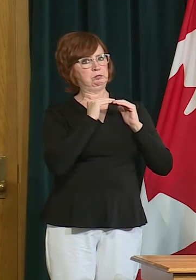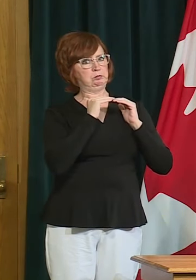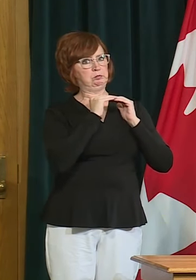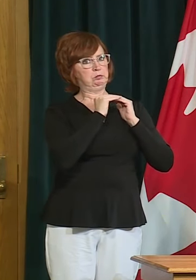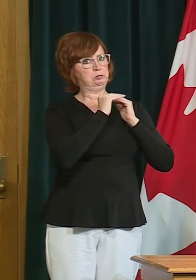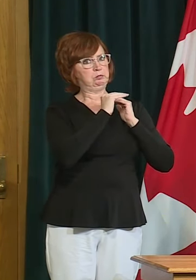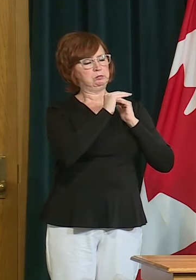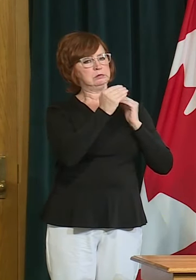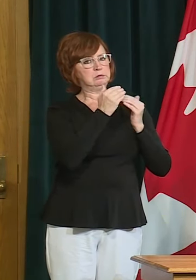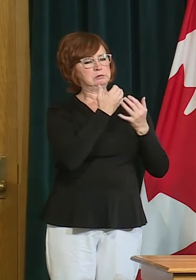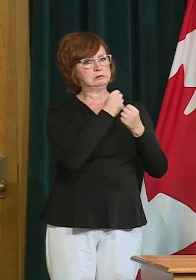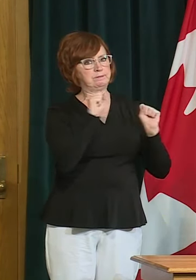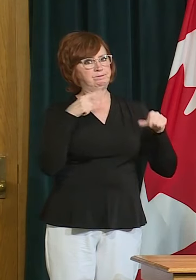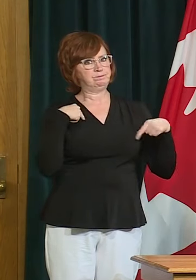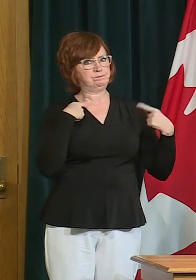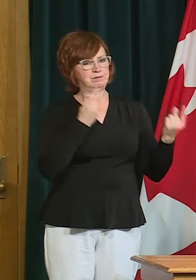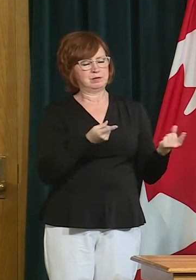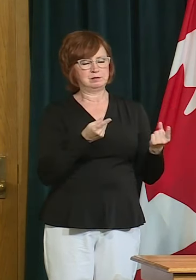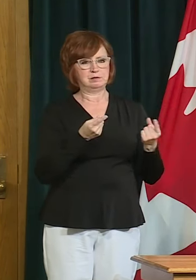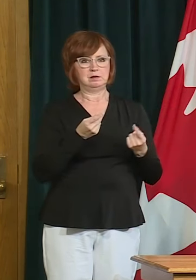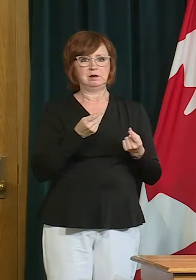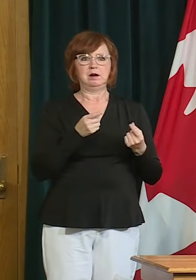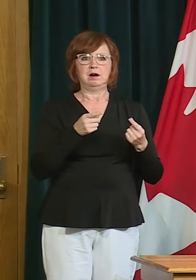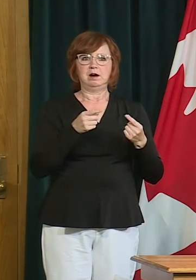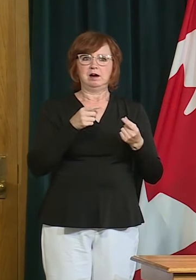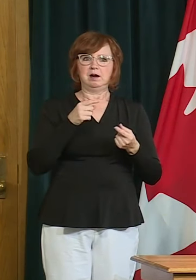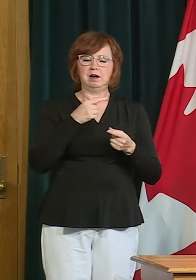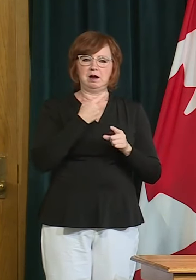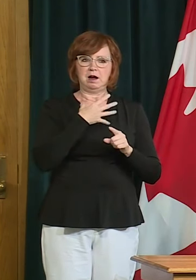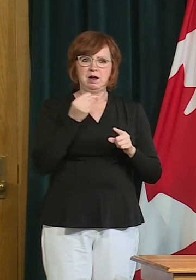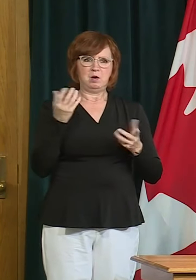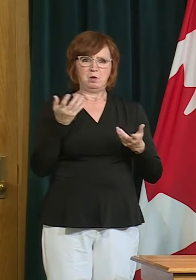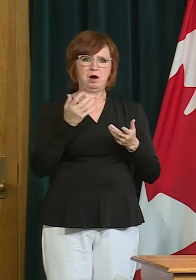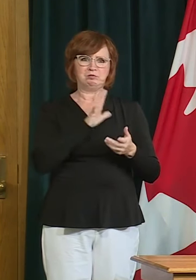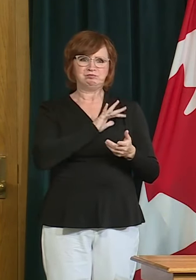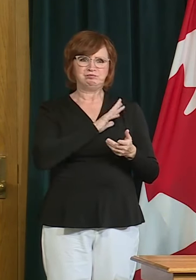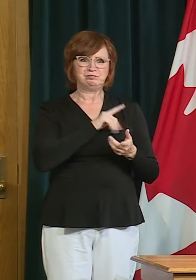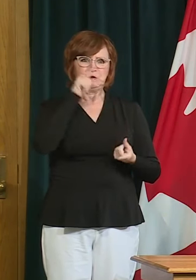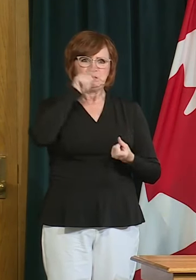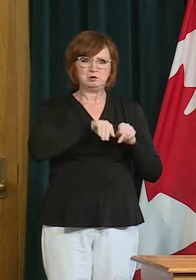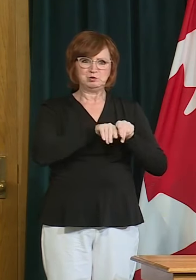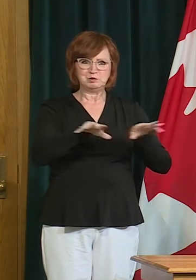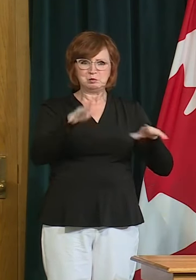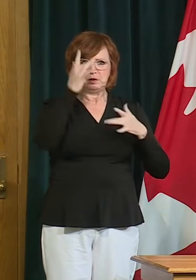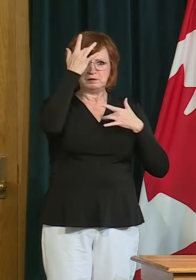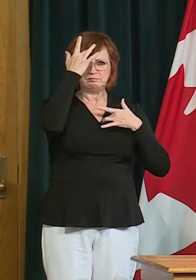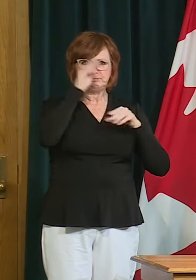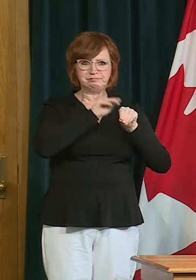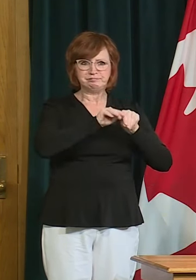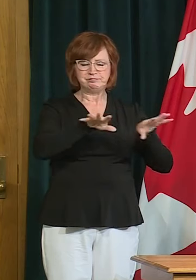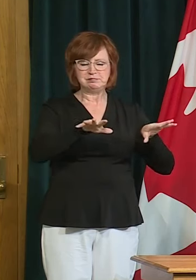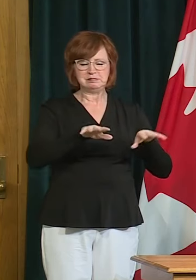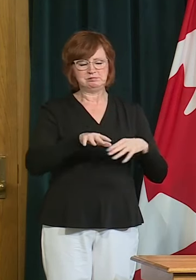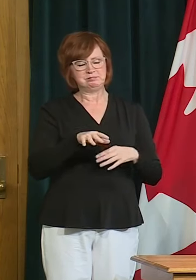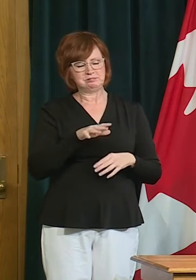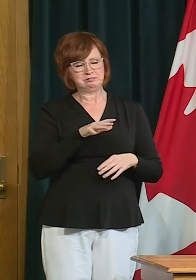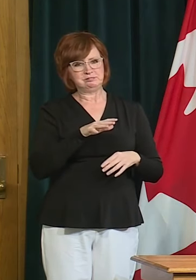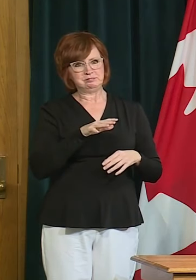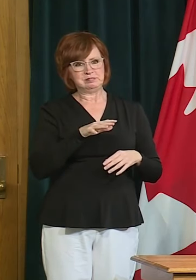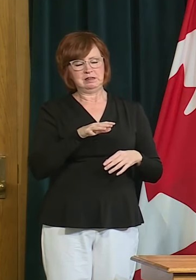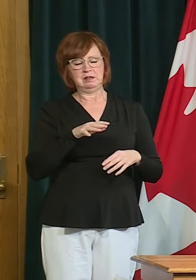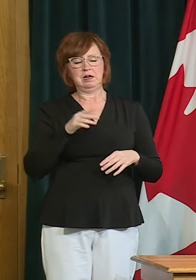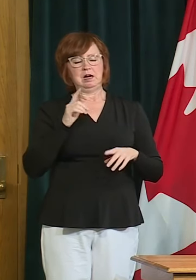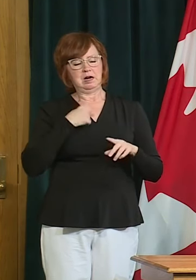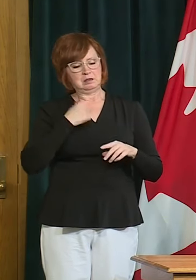And because we have been so successful in reducing the spread I know there are many Saskatchewan people who would like us to reopen more